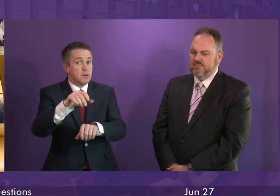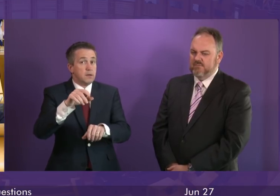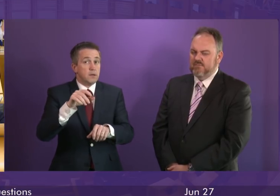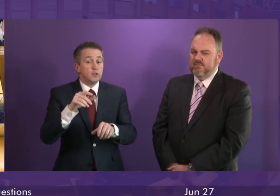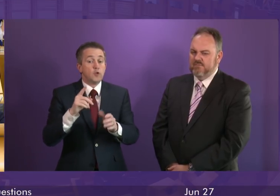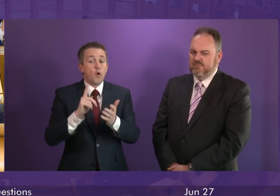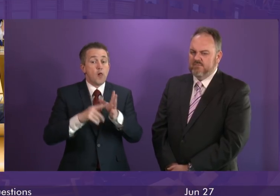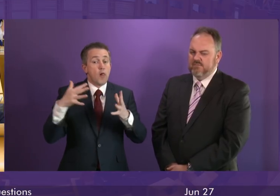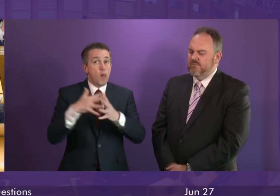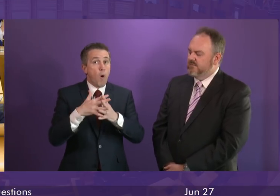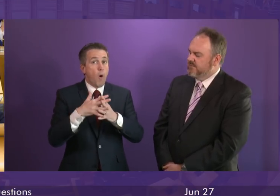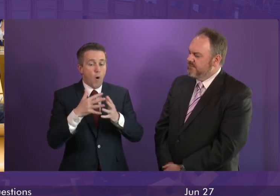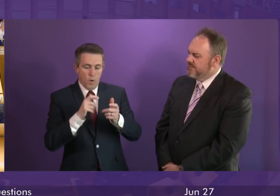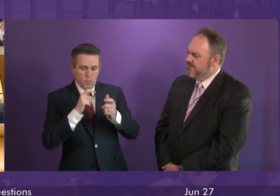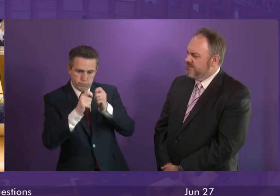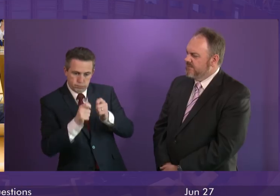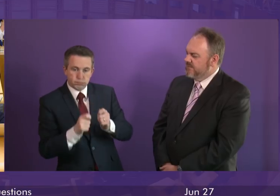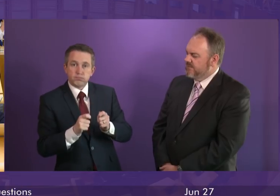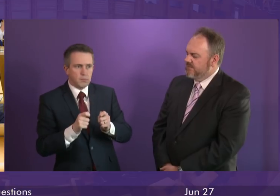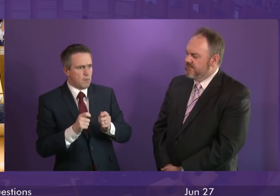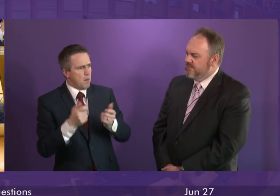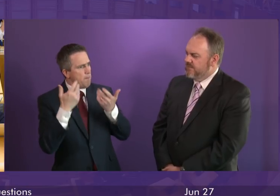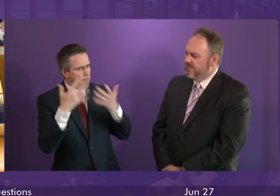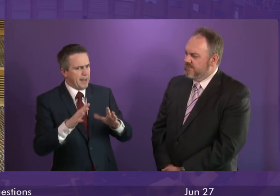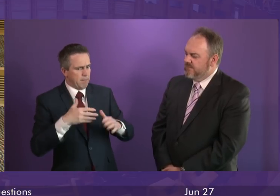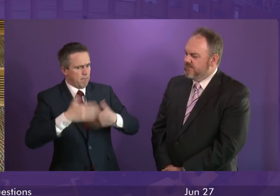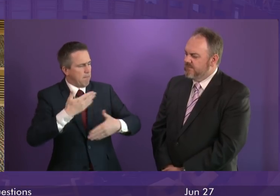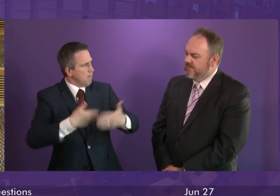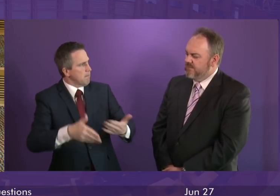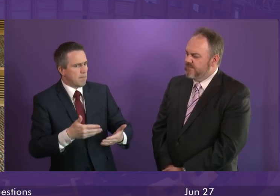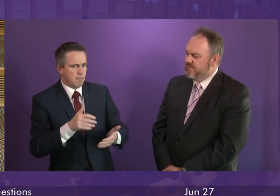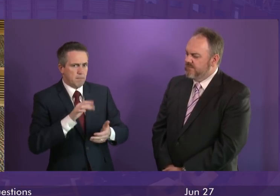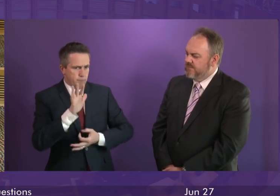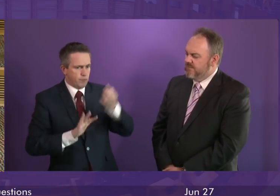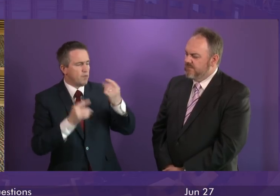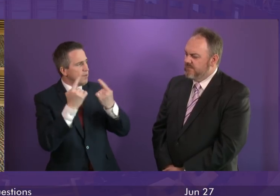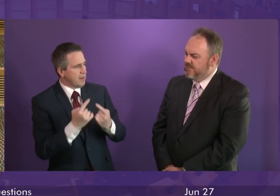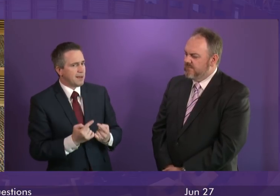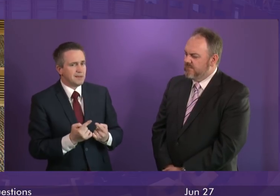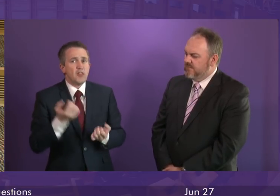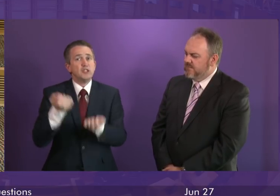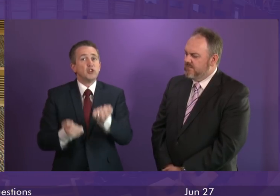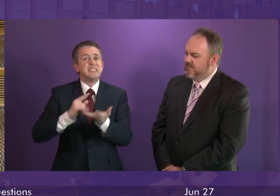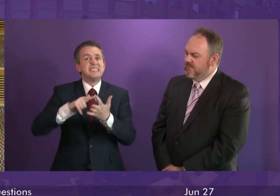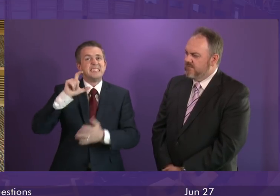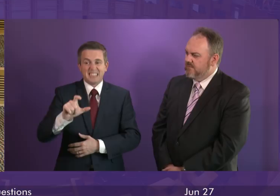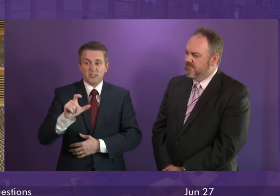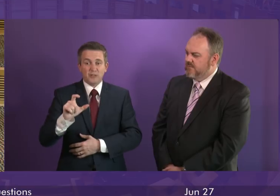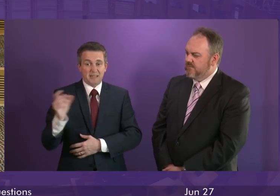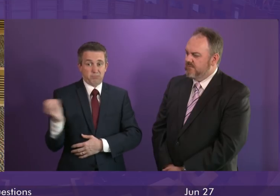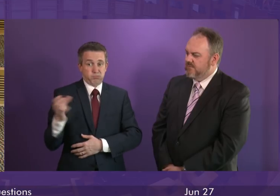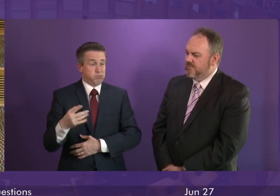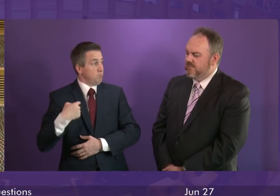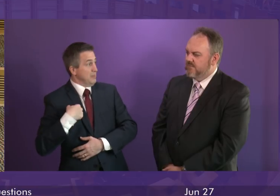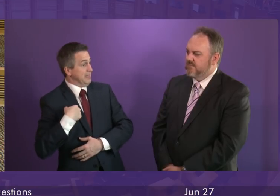to the law that people have been asking for, the problems that indeed, as I hear the Justice Secretary say, that Ruth Davidson